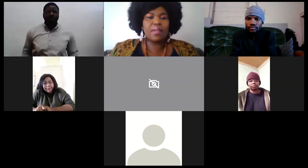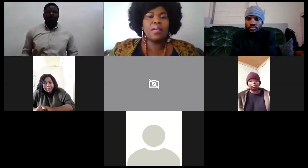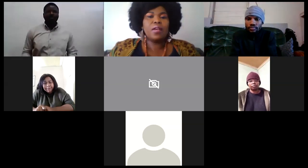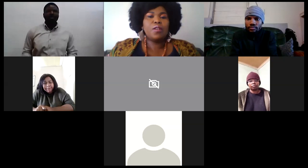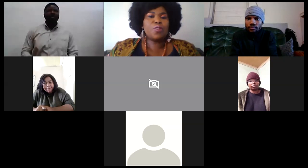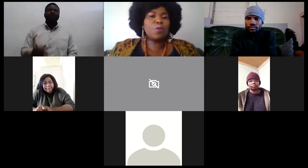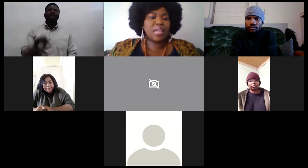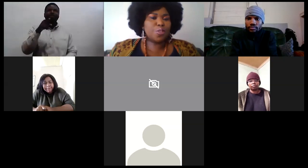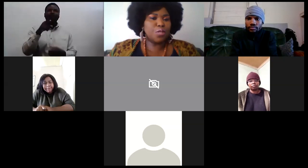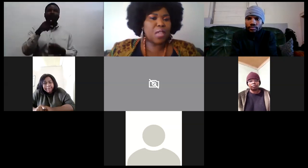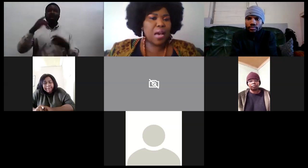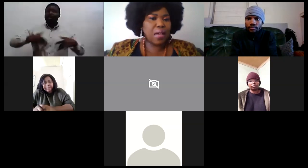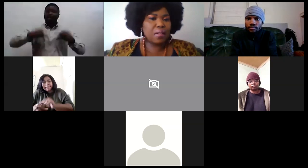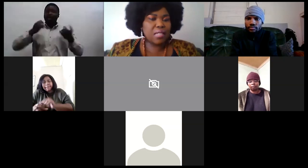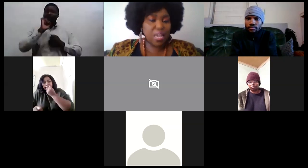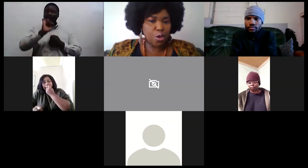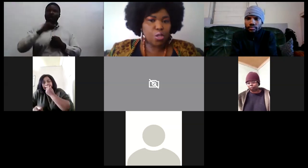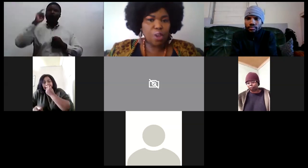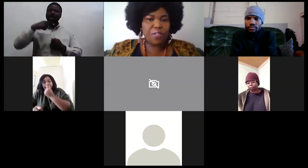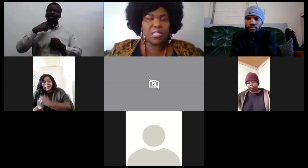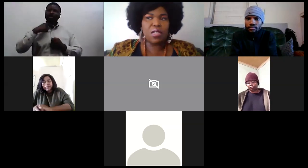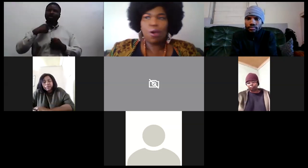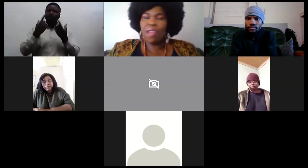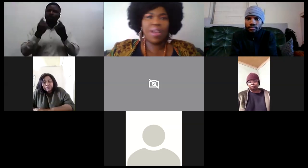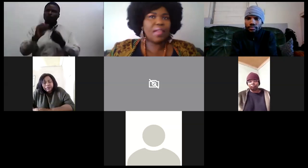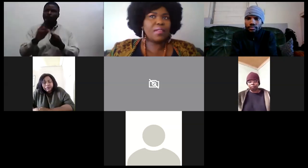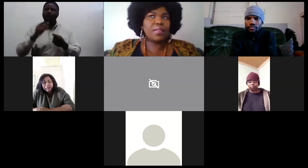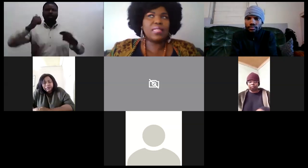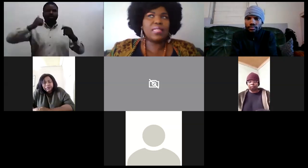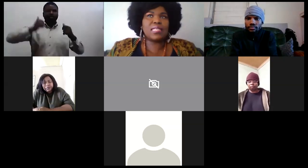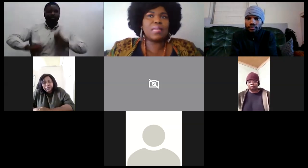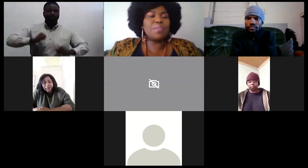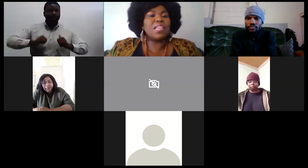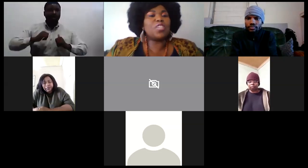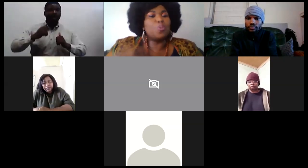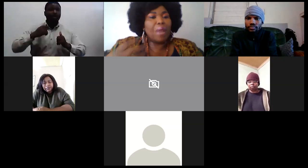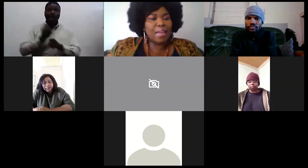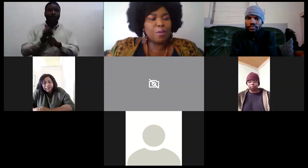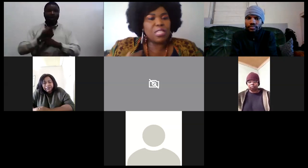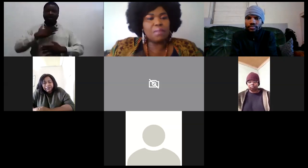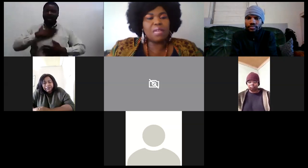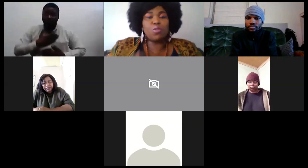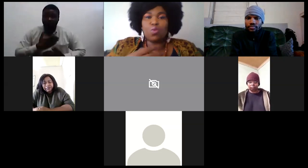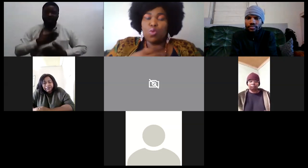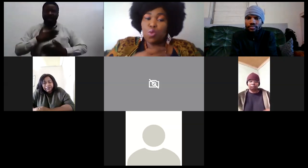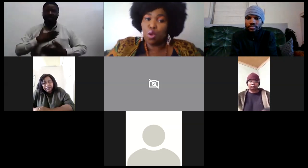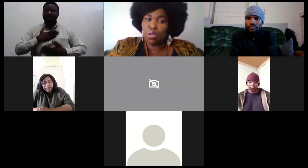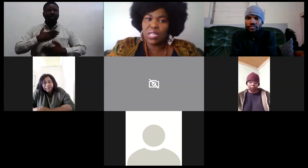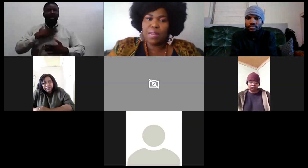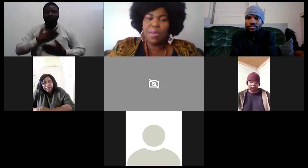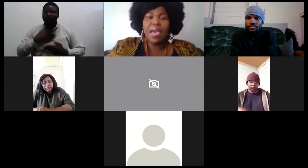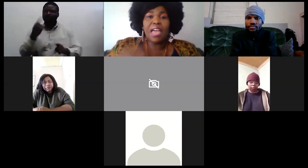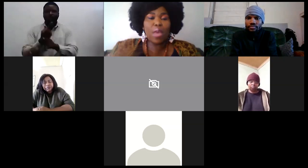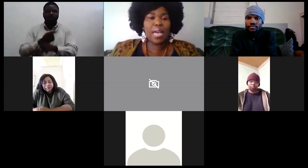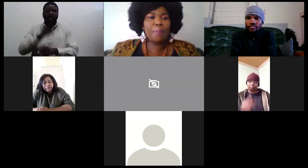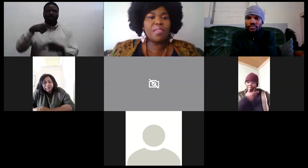one so gratitude uh take note of it whether it's it's something that you plan because sometimes you you go to